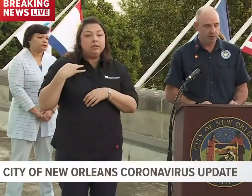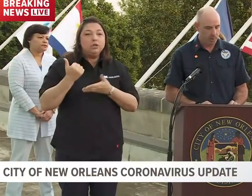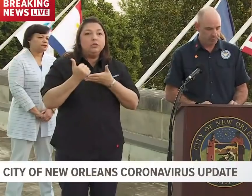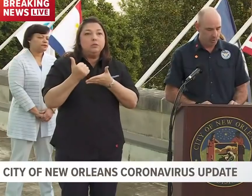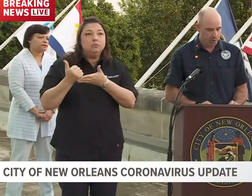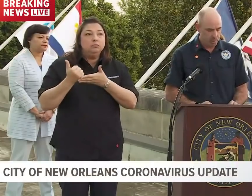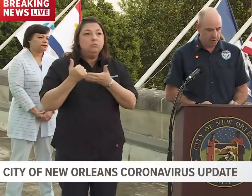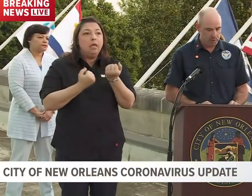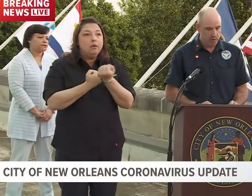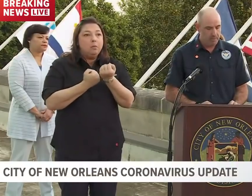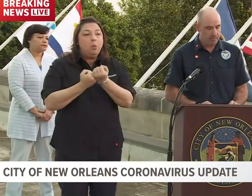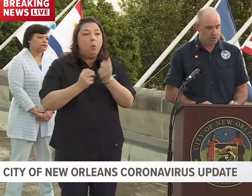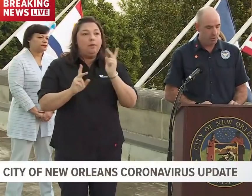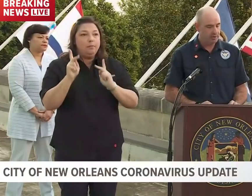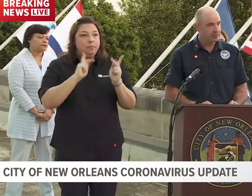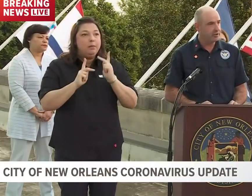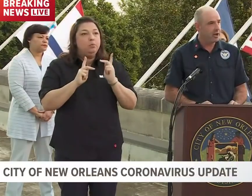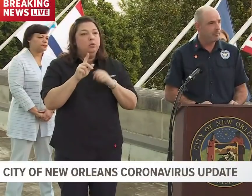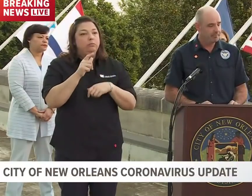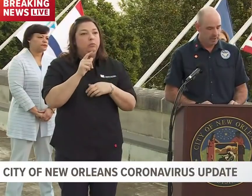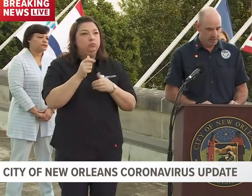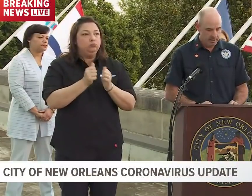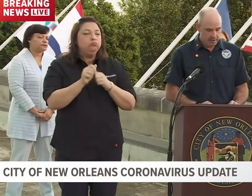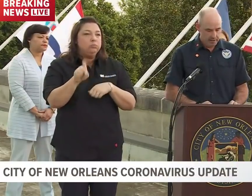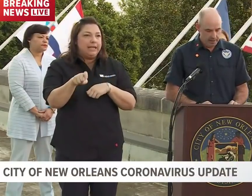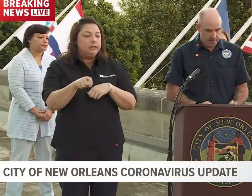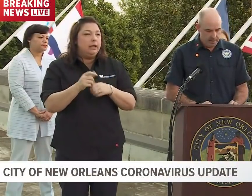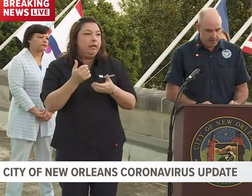the needs of our most vulnerable community members during this time.